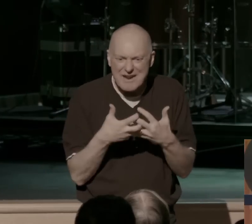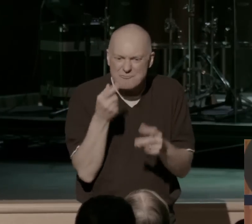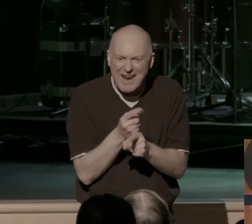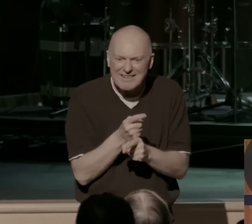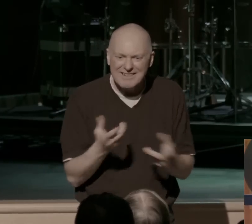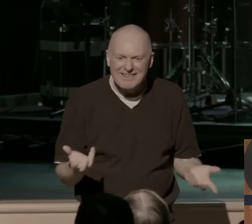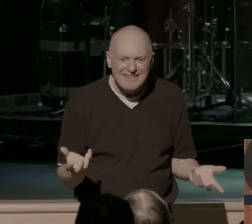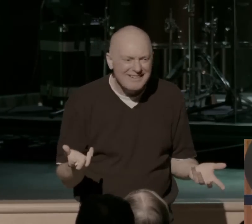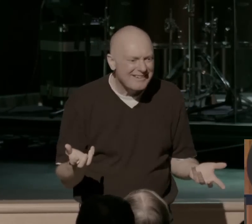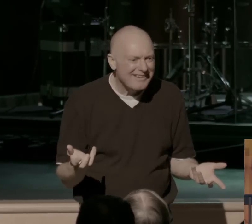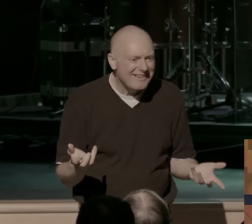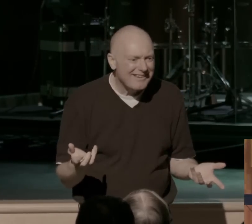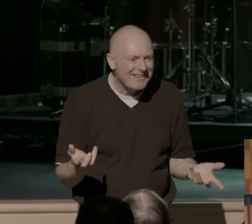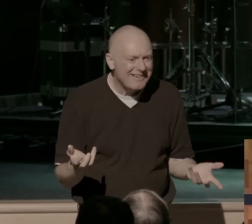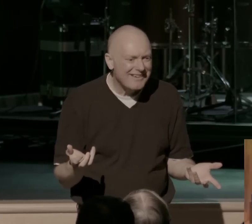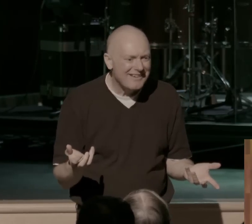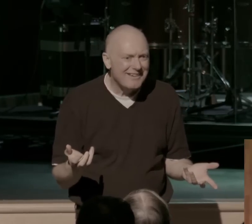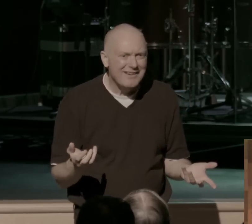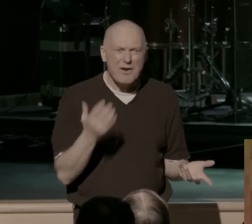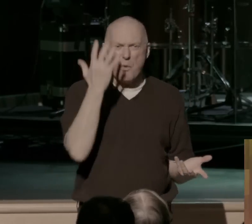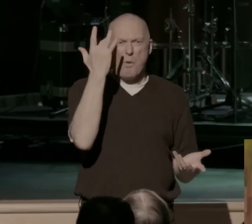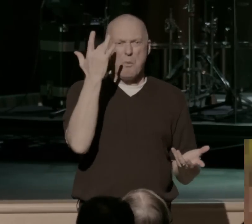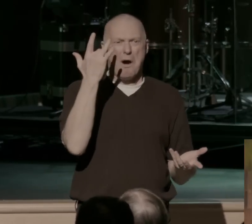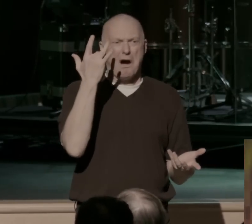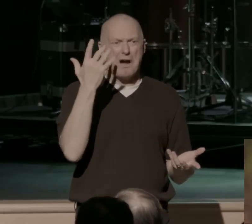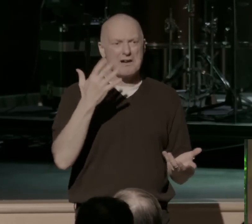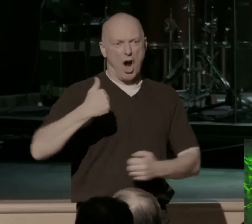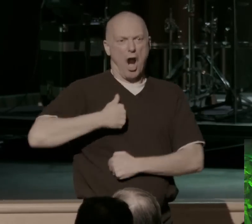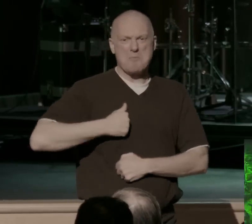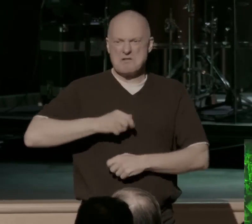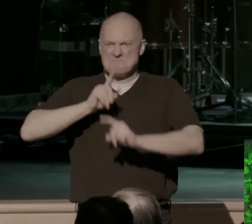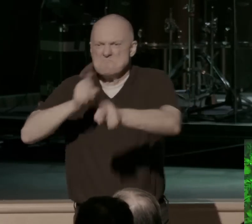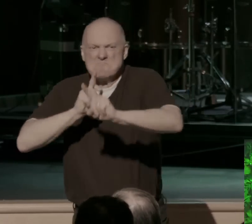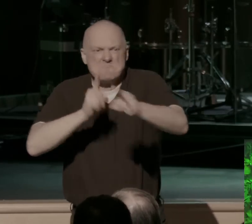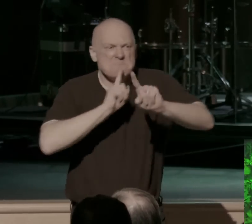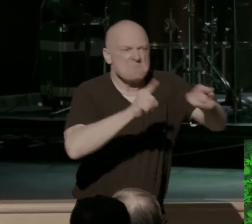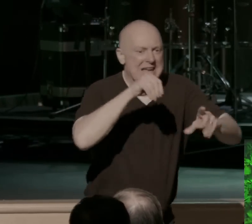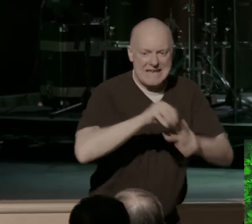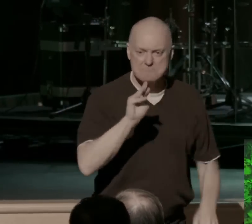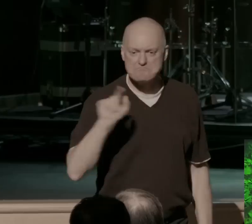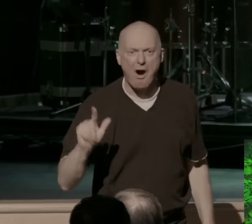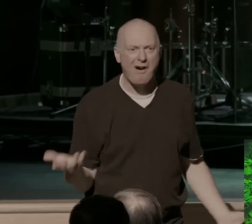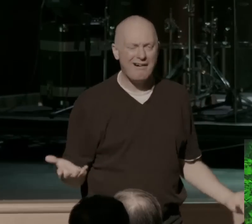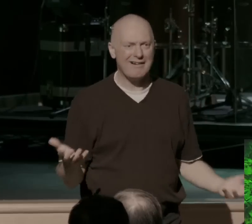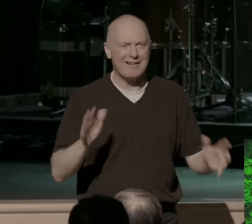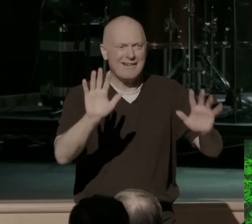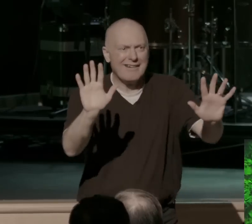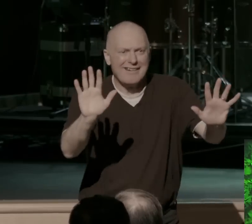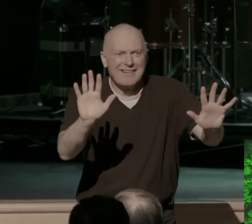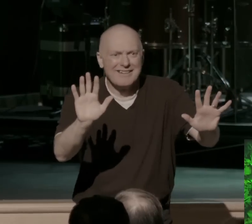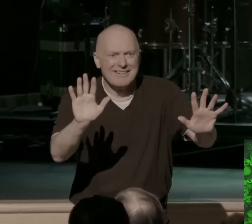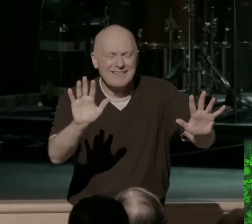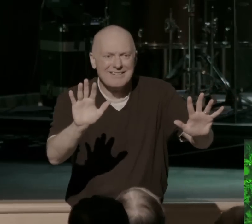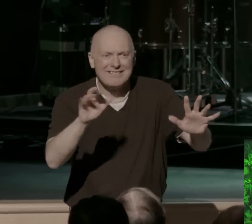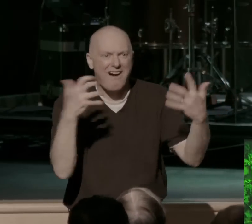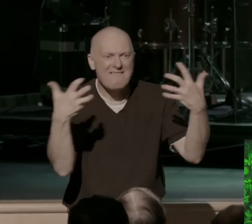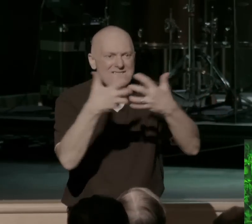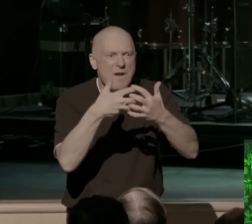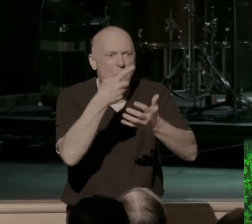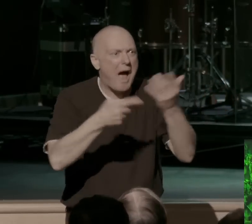and why is he out of place? He's out of place because his intensity isn't matched by what's going on around him. The